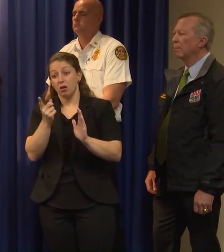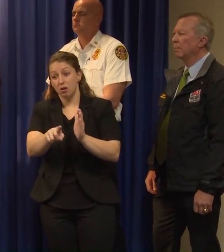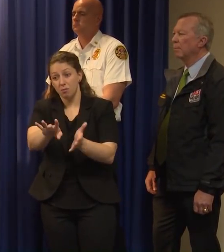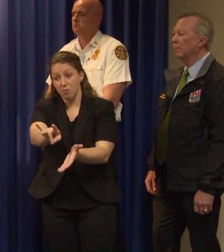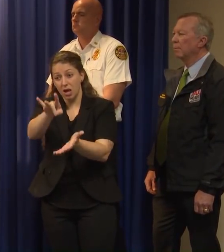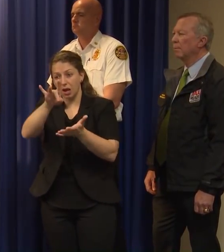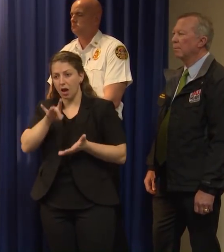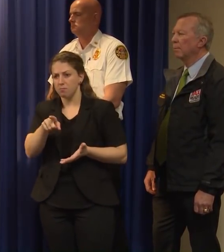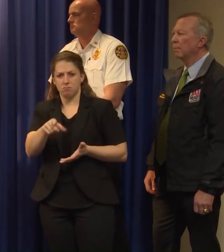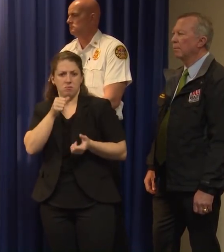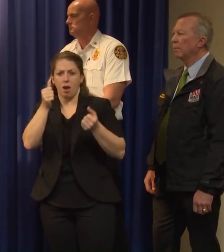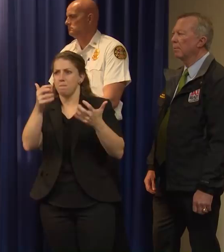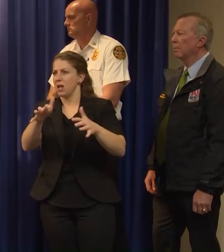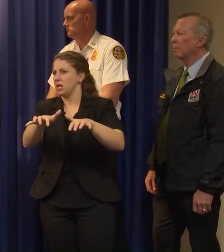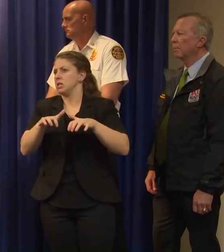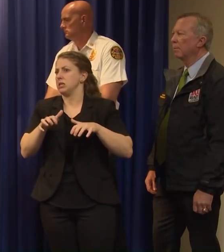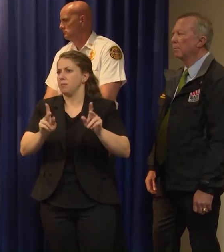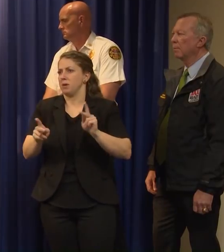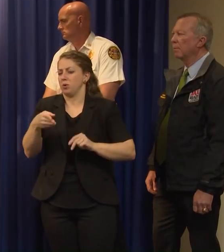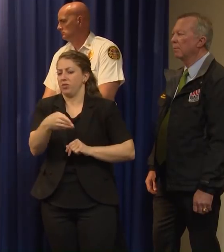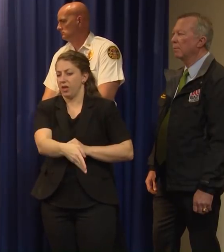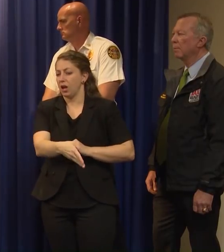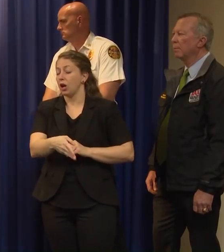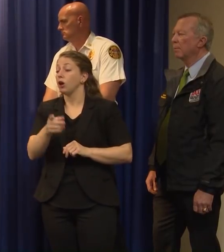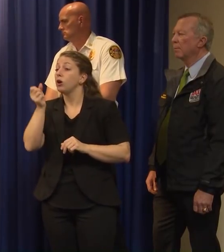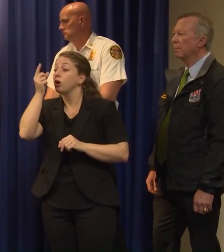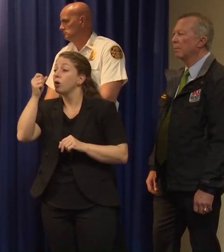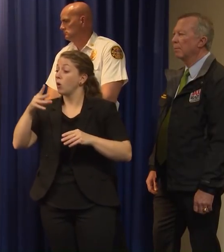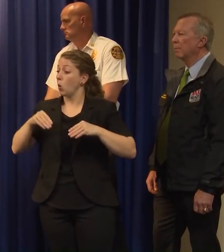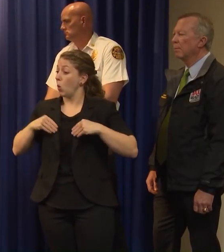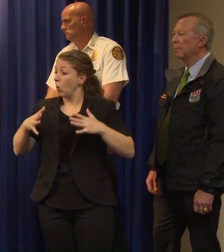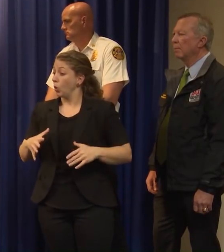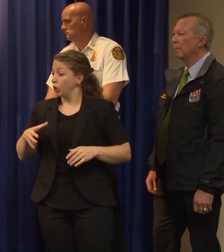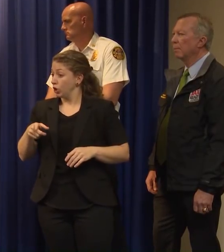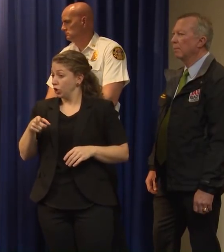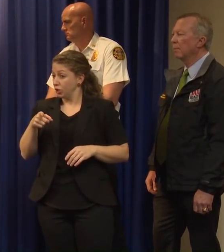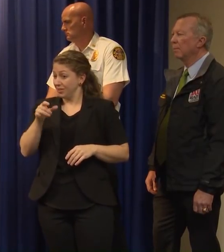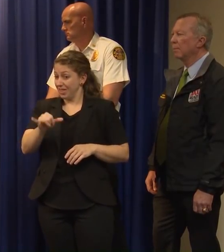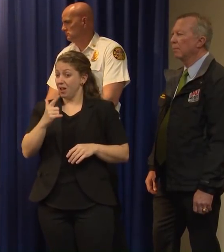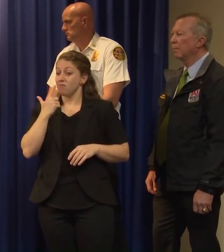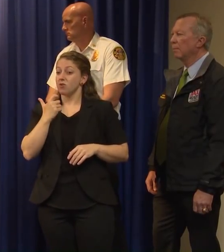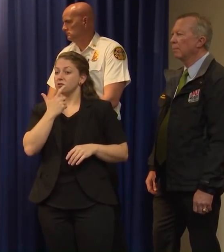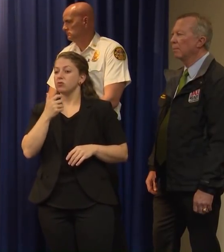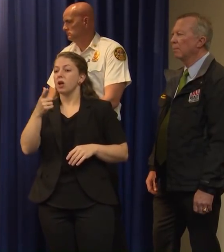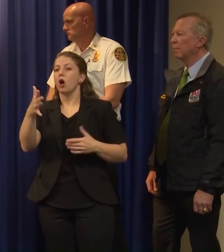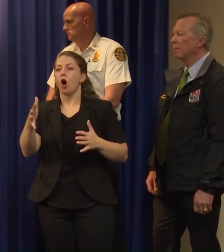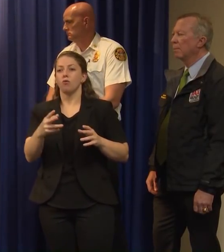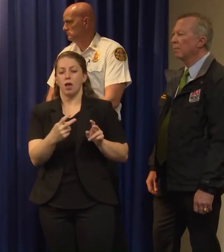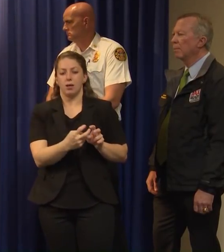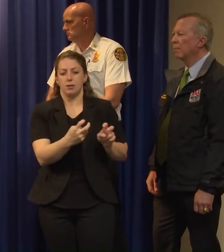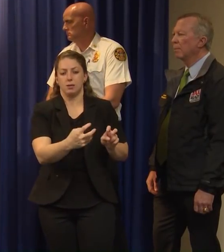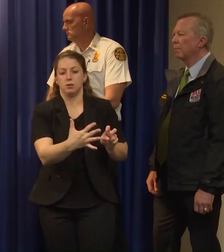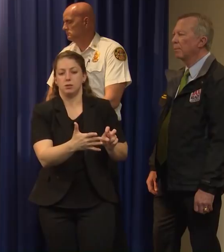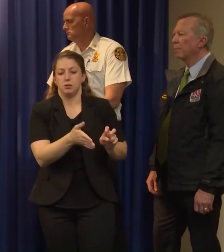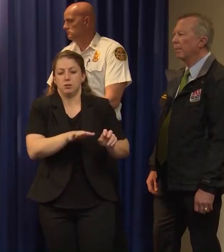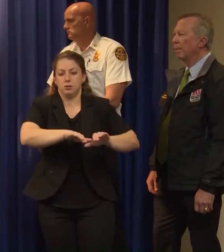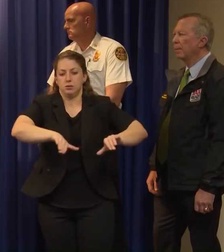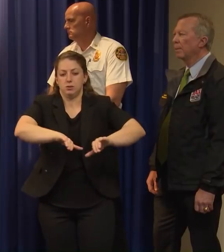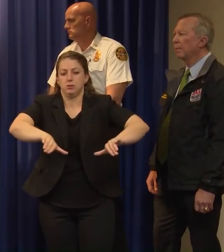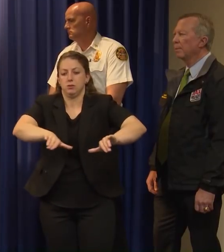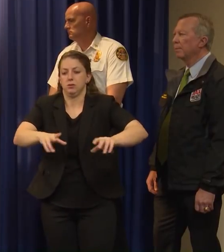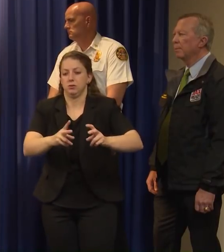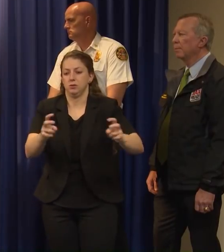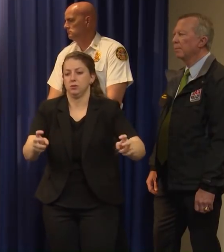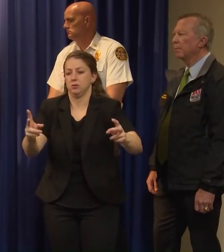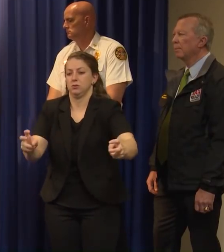but those that were there, the owner shared with me, they had taken it upon themselves. The people that were there, they had already spread them out in a way that was much more